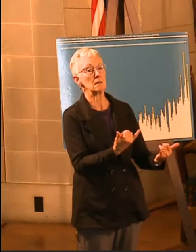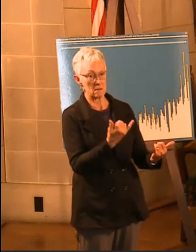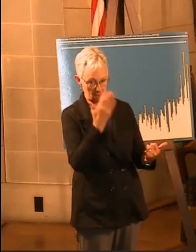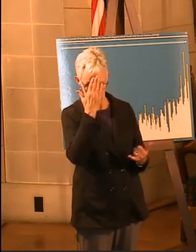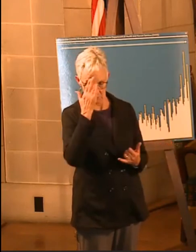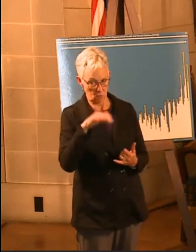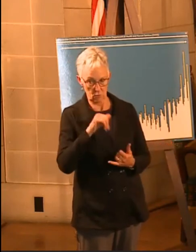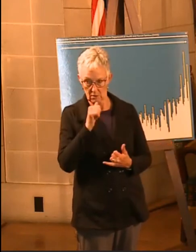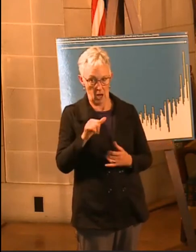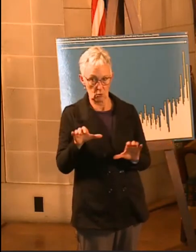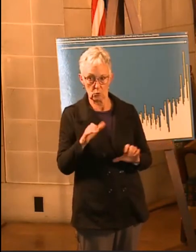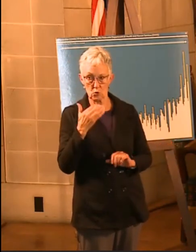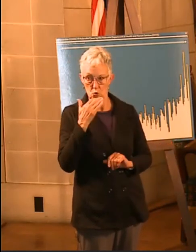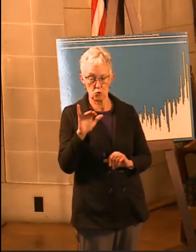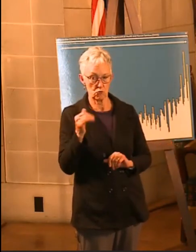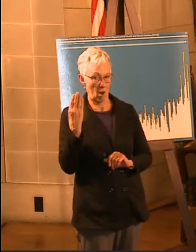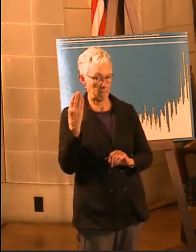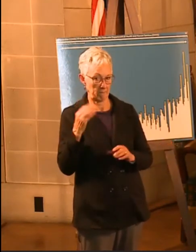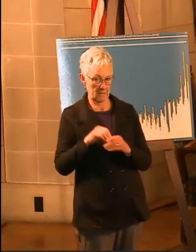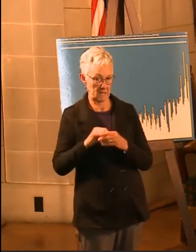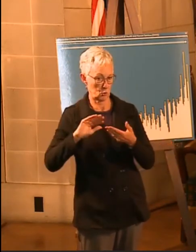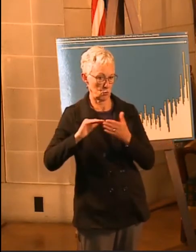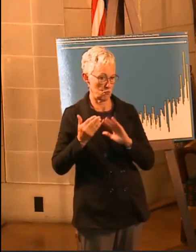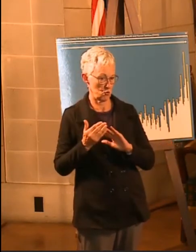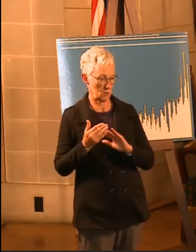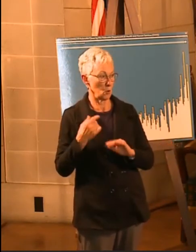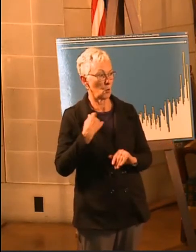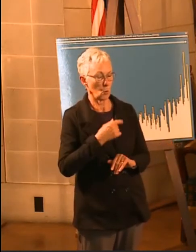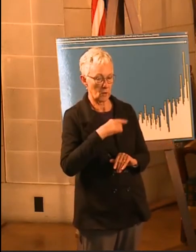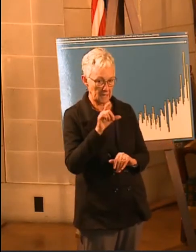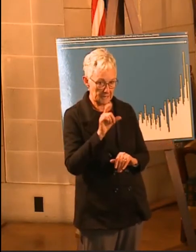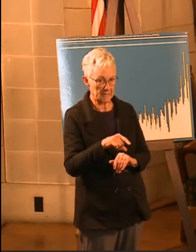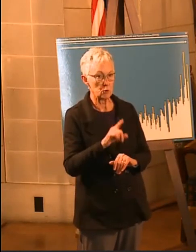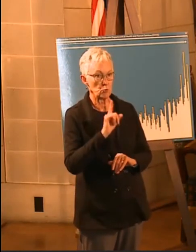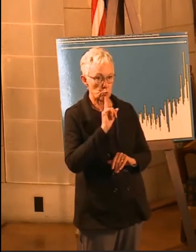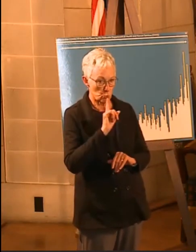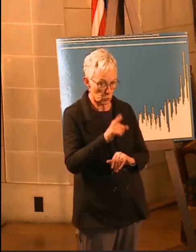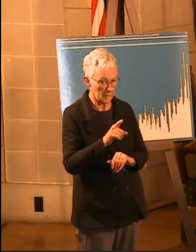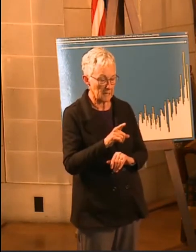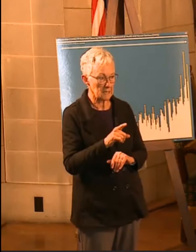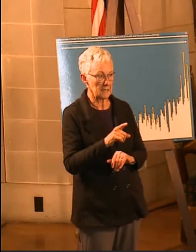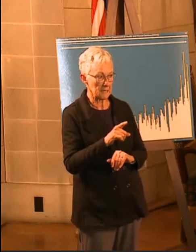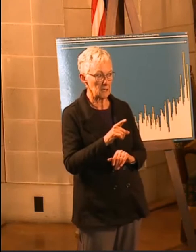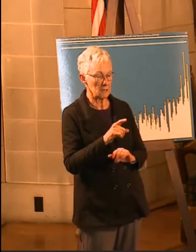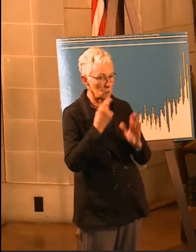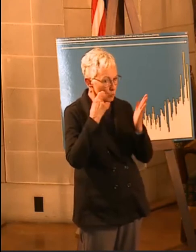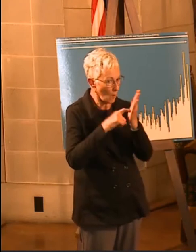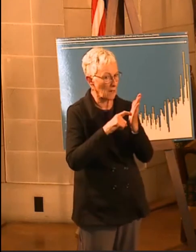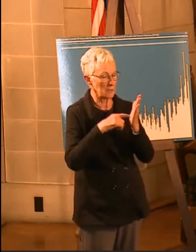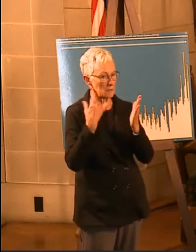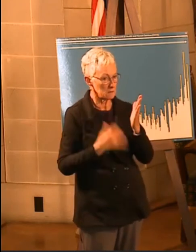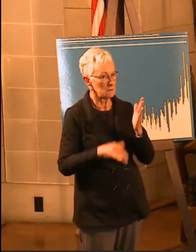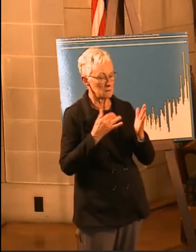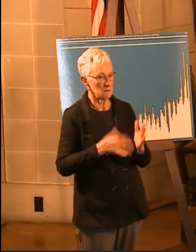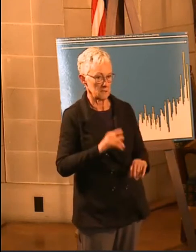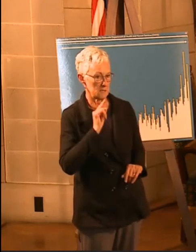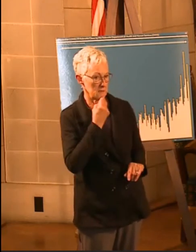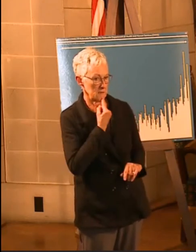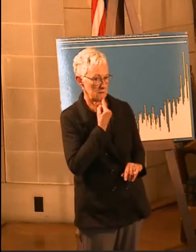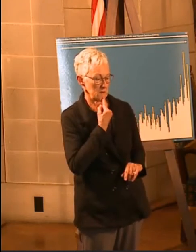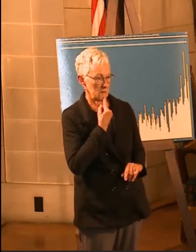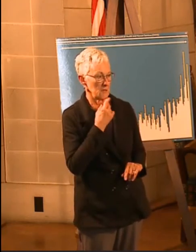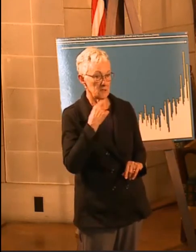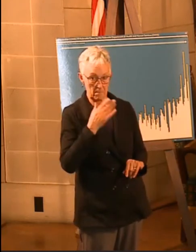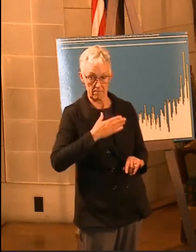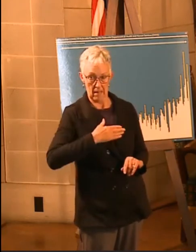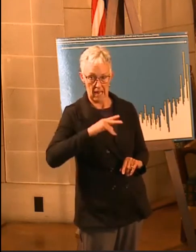communities and not taking it as seriously as we need to take this. Now, I have my second daughter, when I